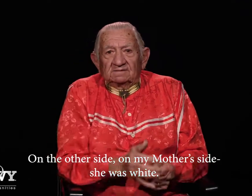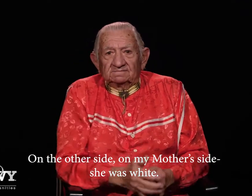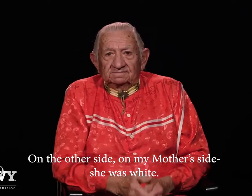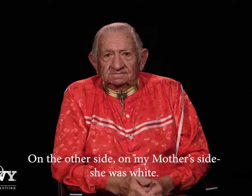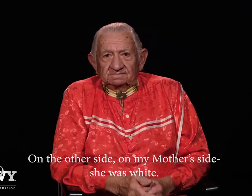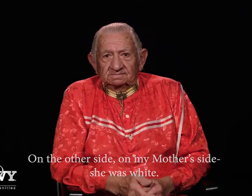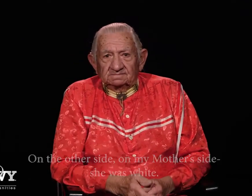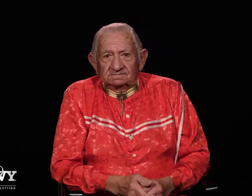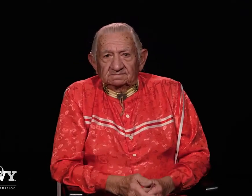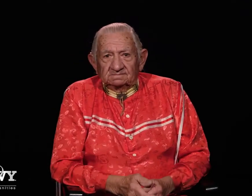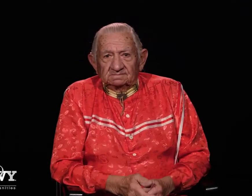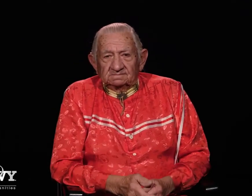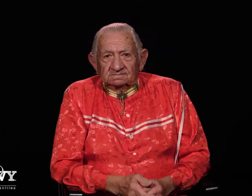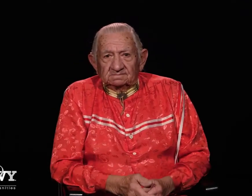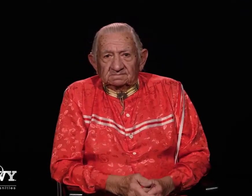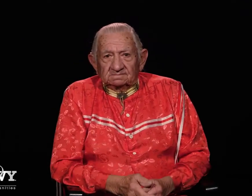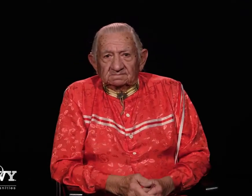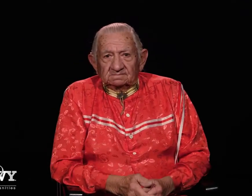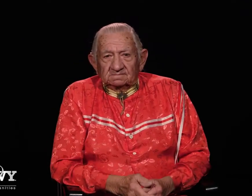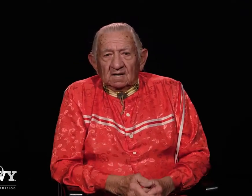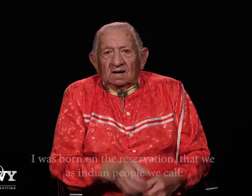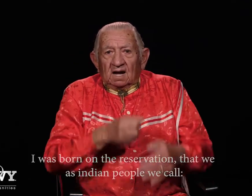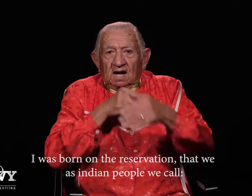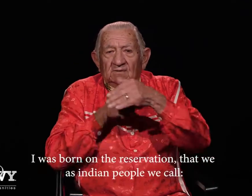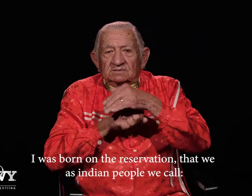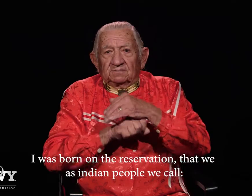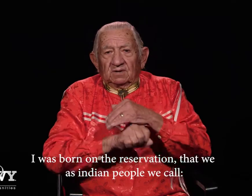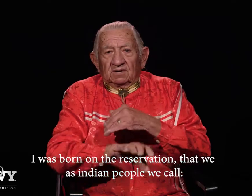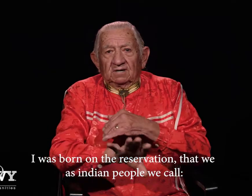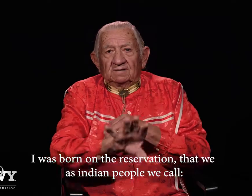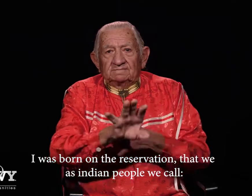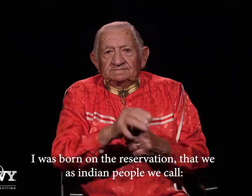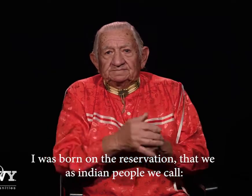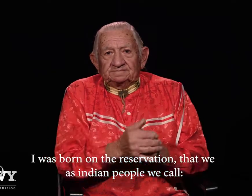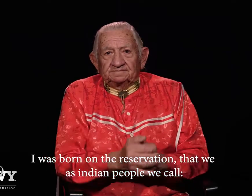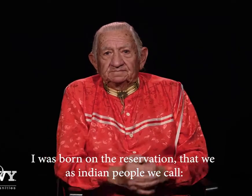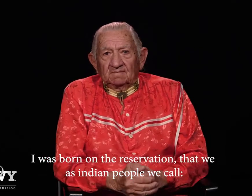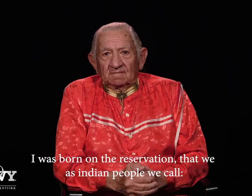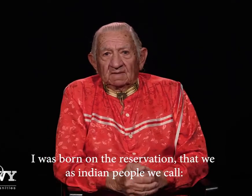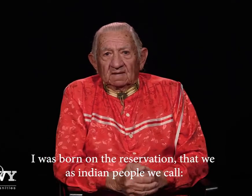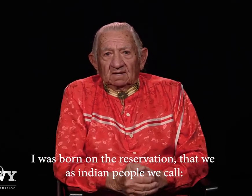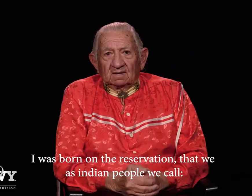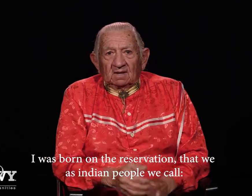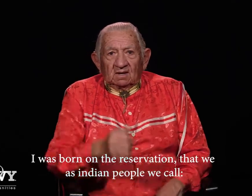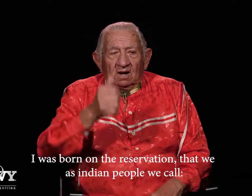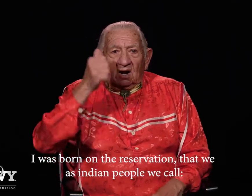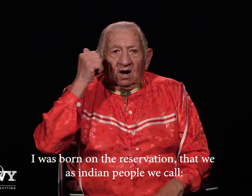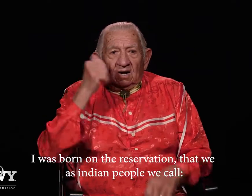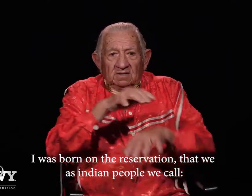I was born on